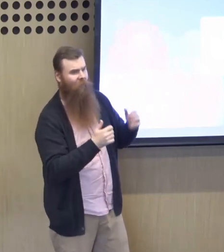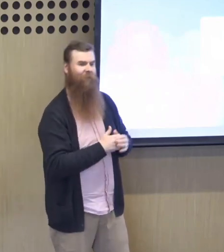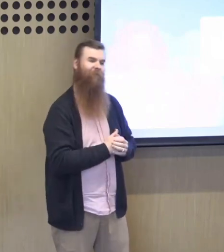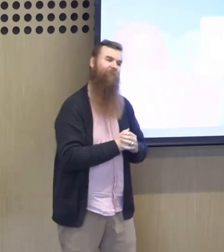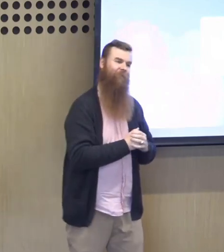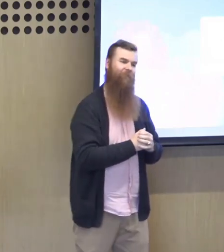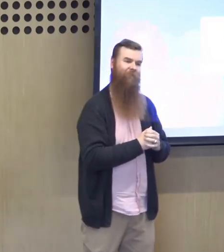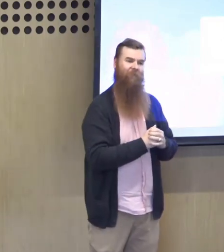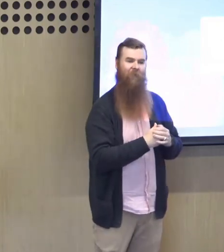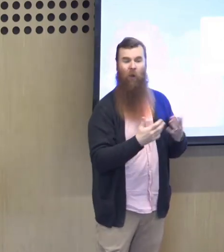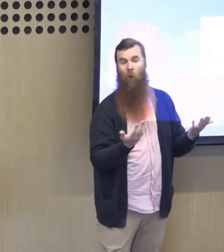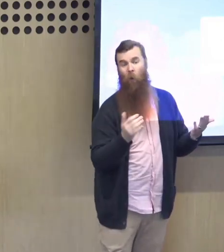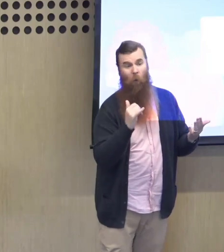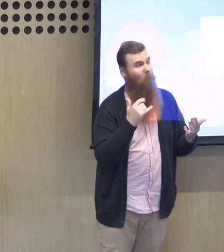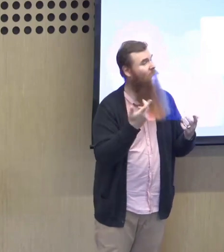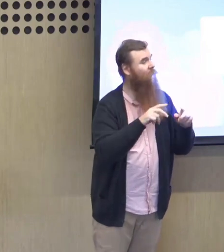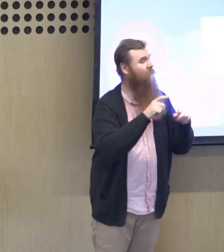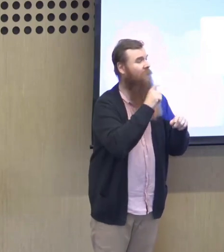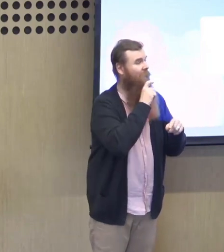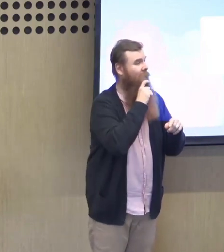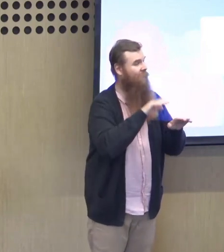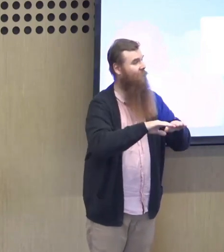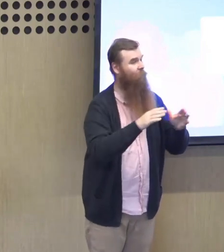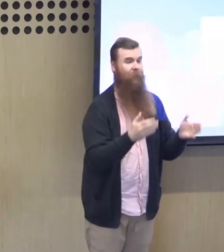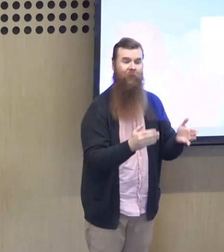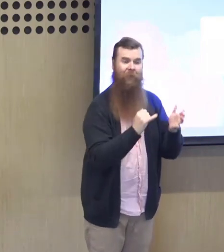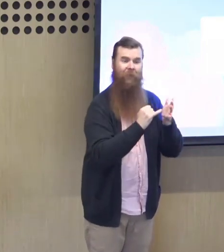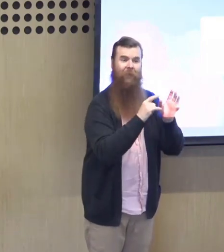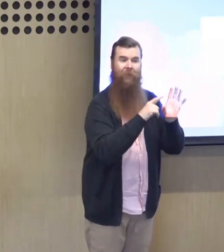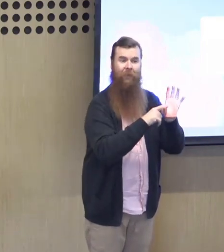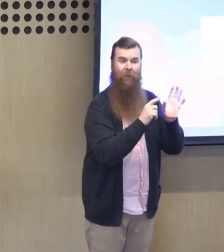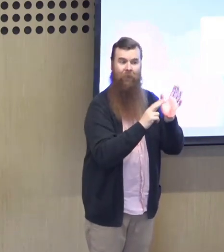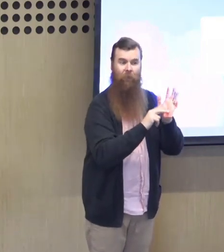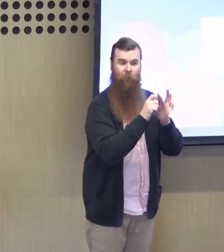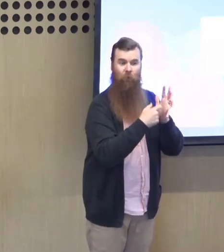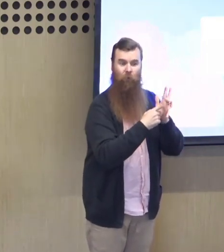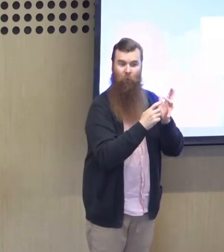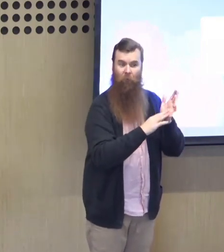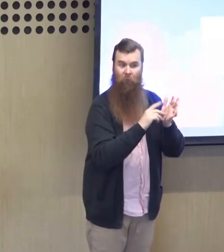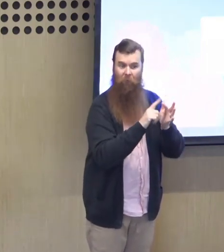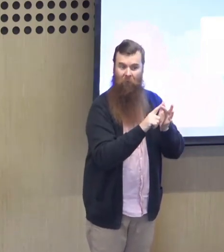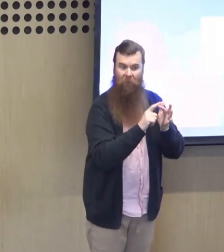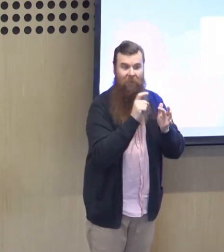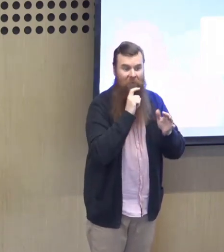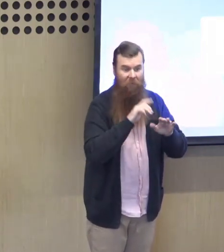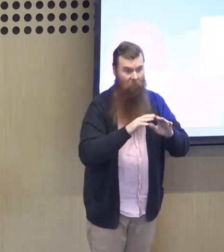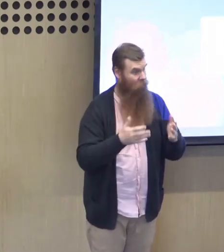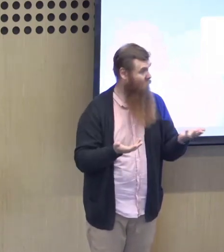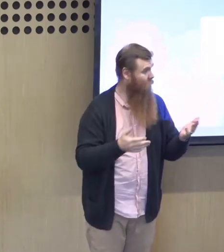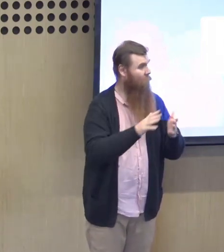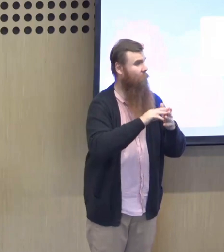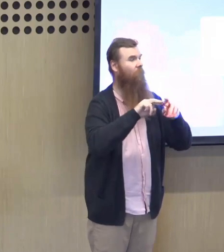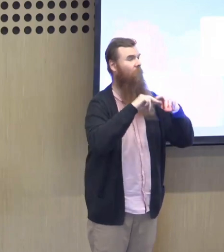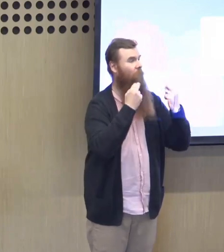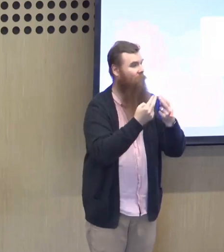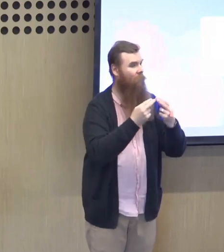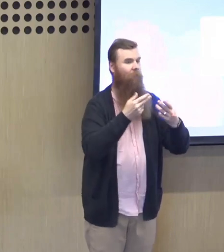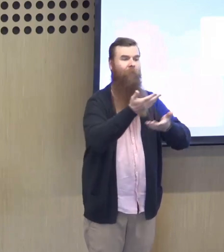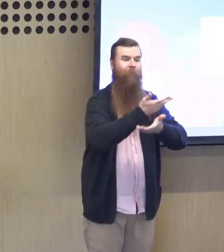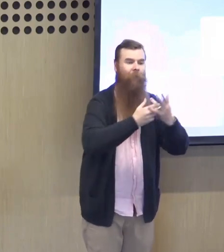they talking about me? Is this a topic that is, and that's often a syndrome that we see at the dinner table where